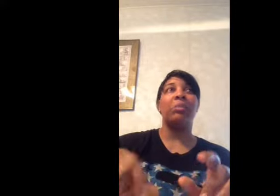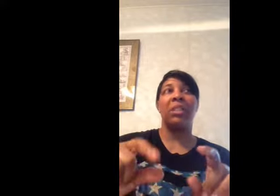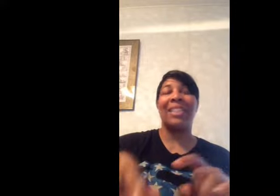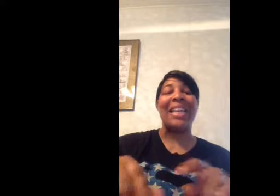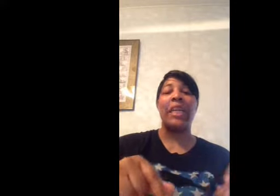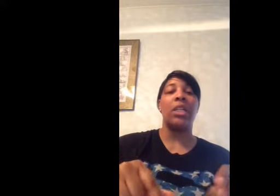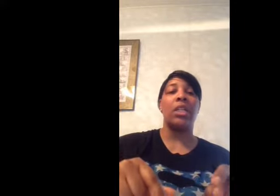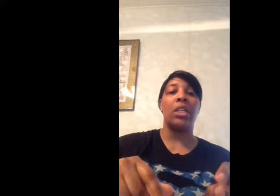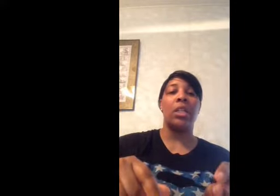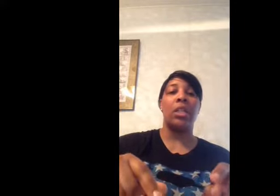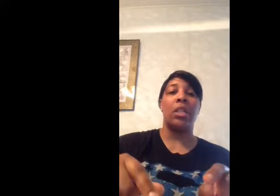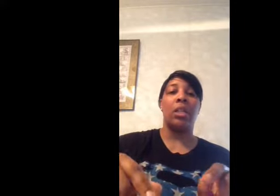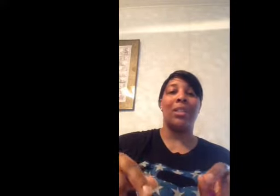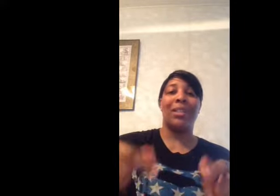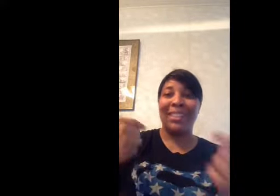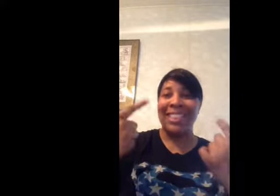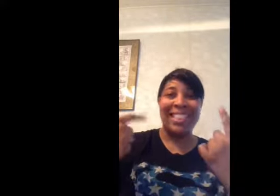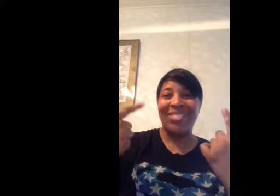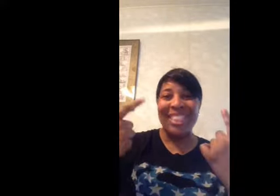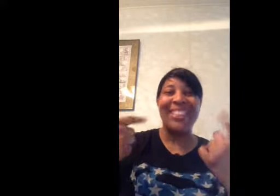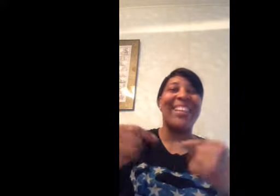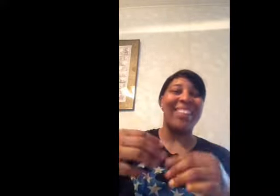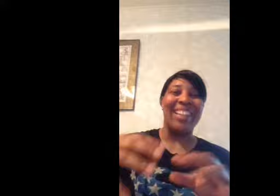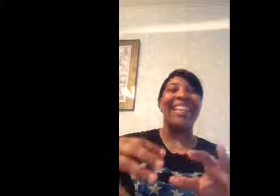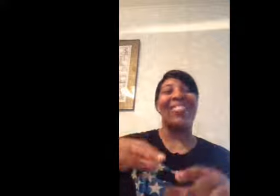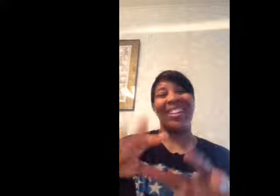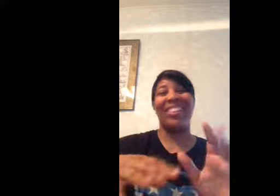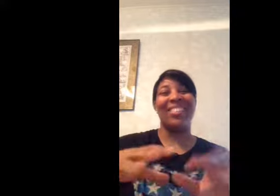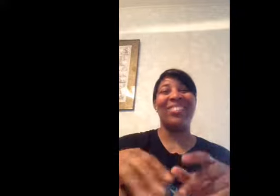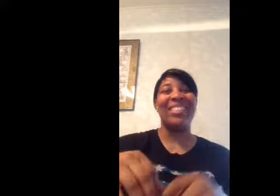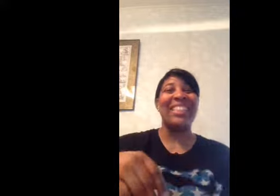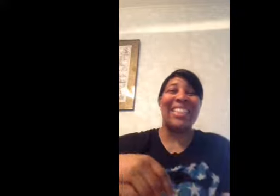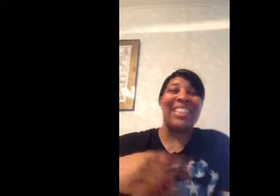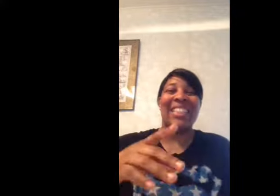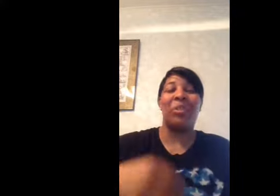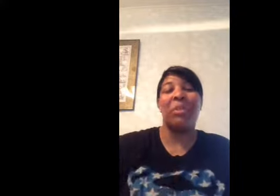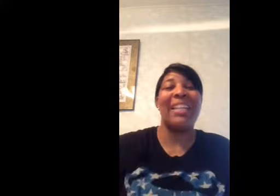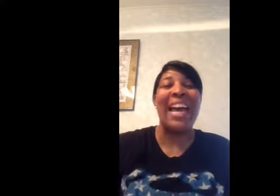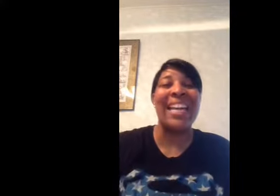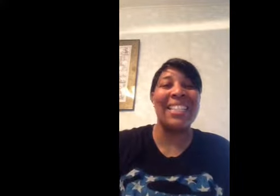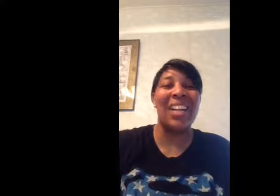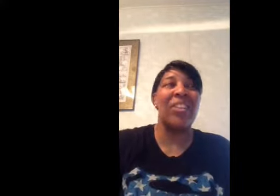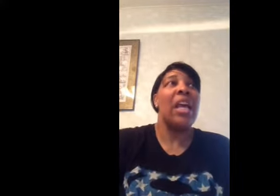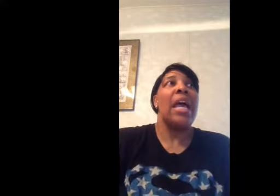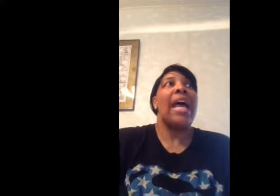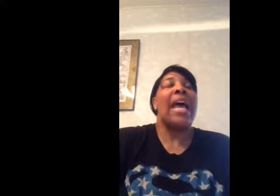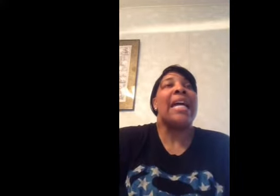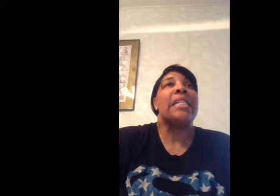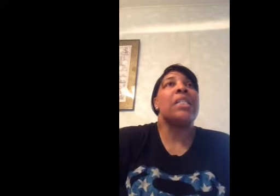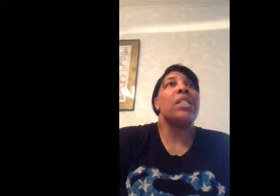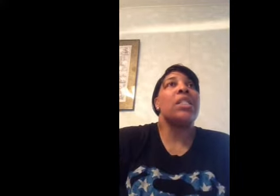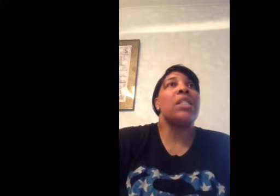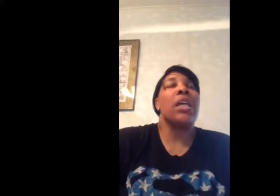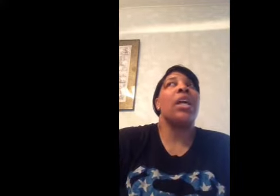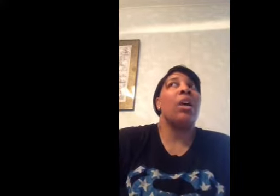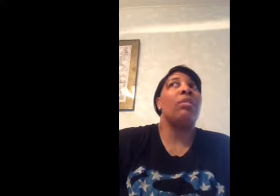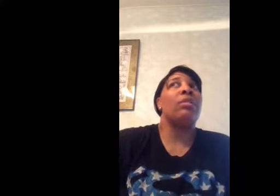mistake in you know my joking my laughing my teasing with my dad and stuff as a sign of